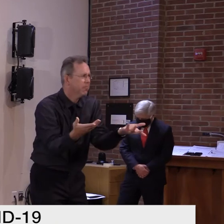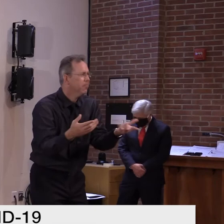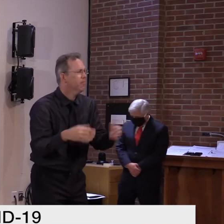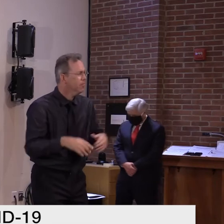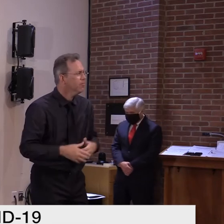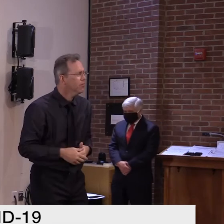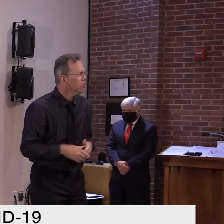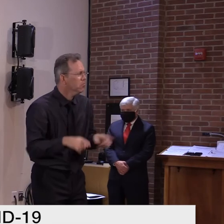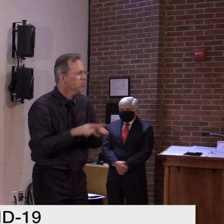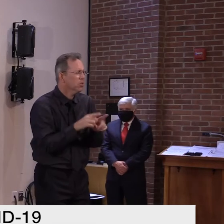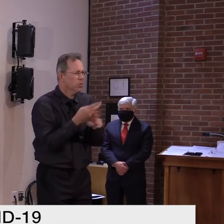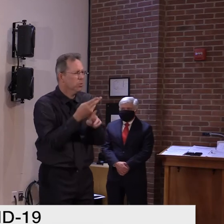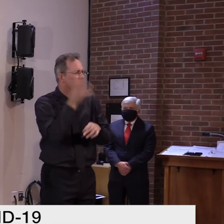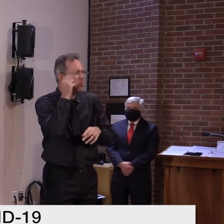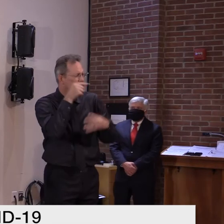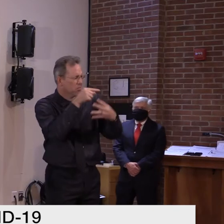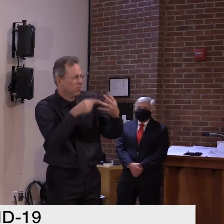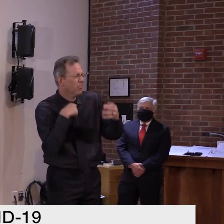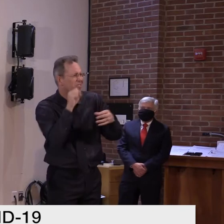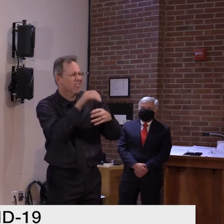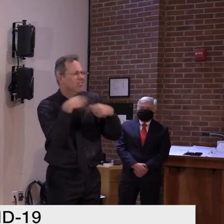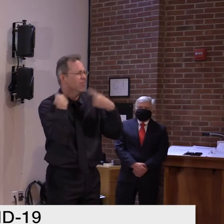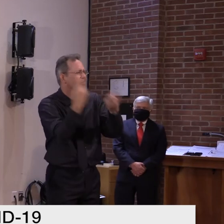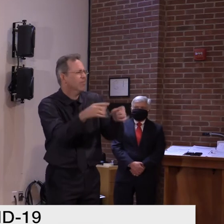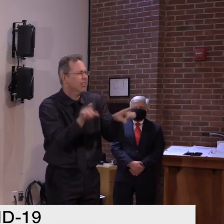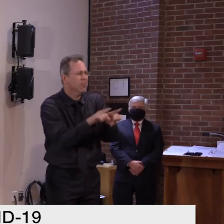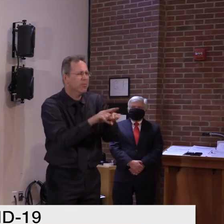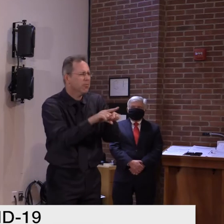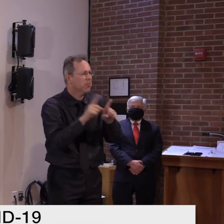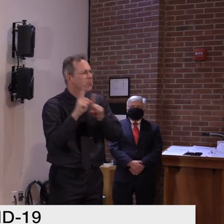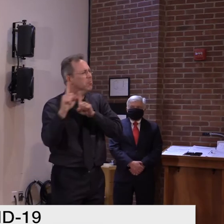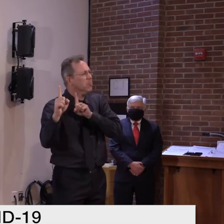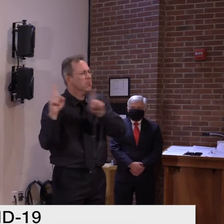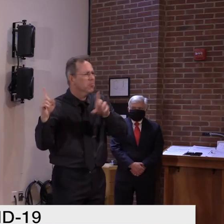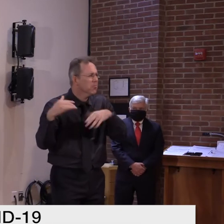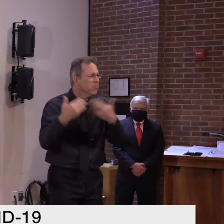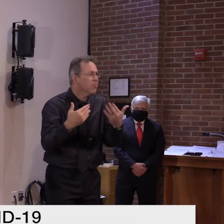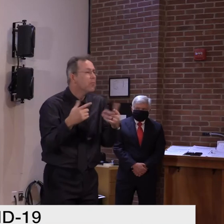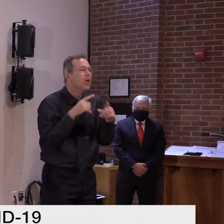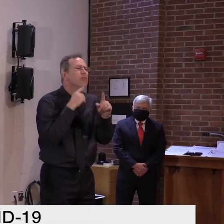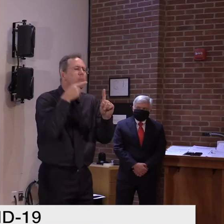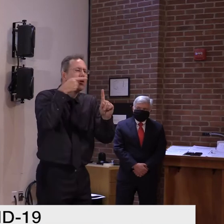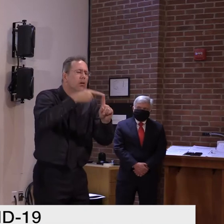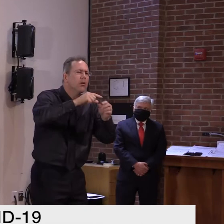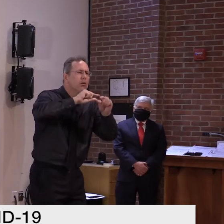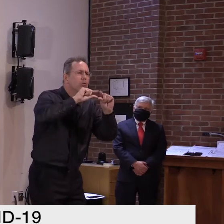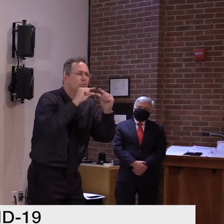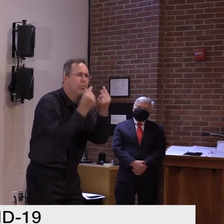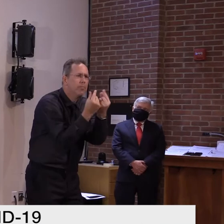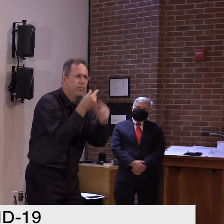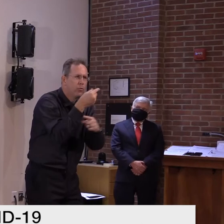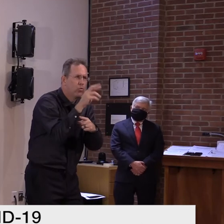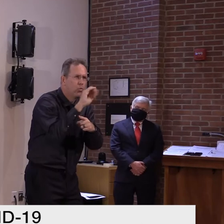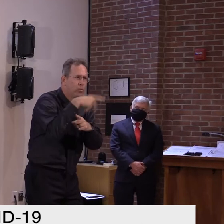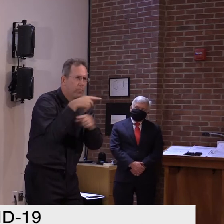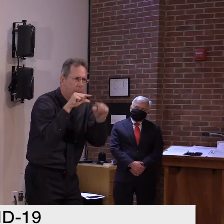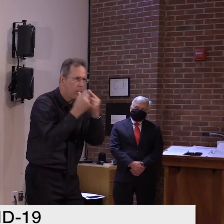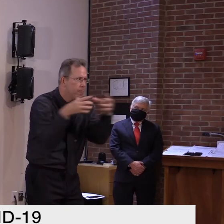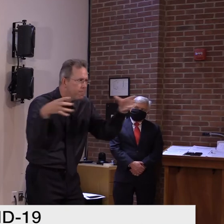but in addition, the crowds and here the small gatherings are what we're talking about